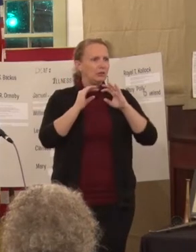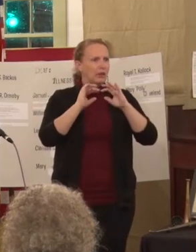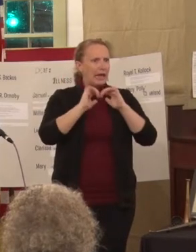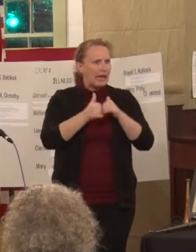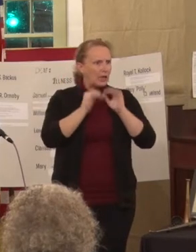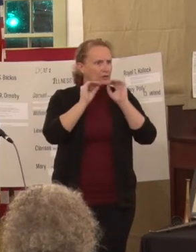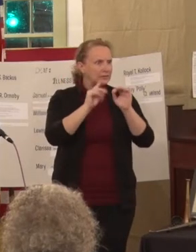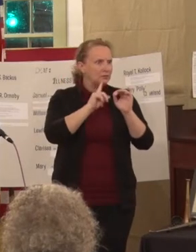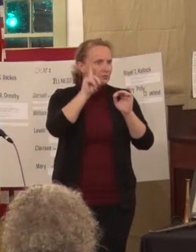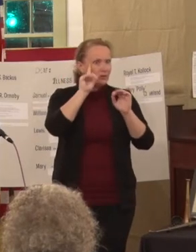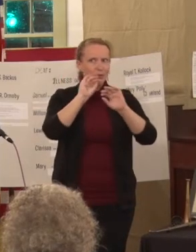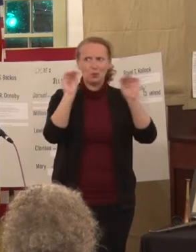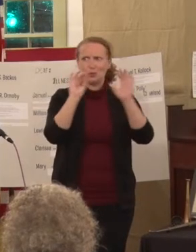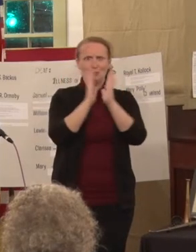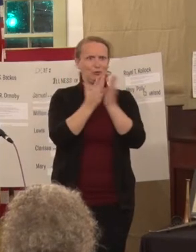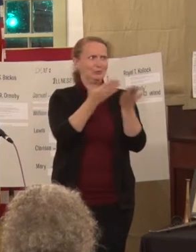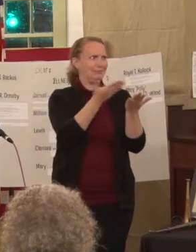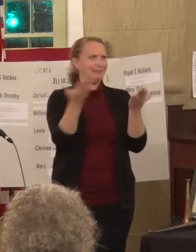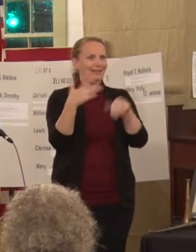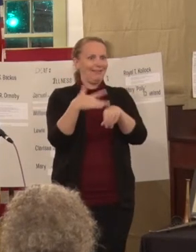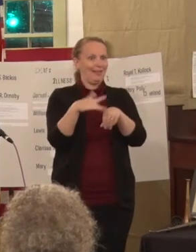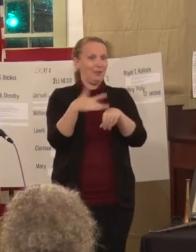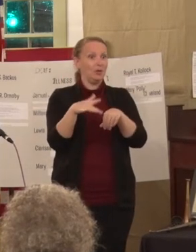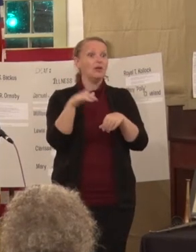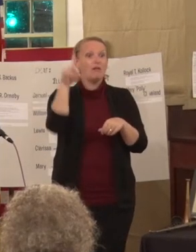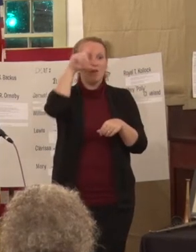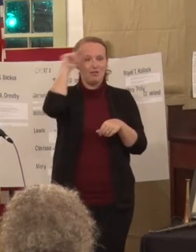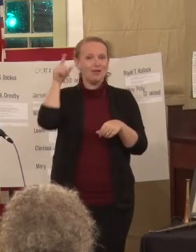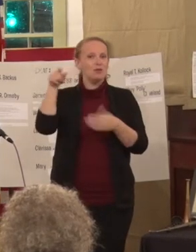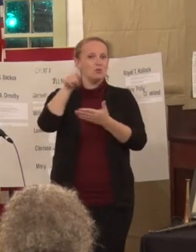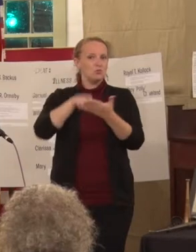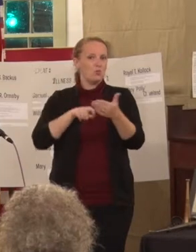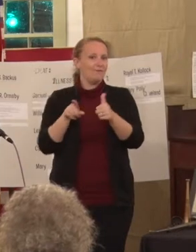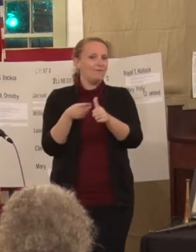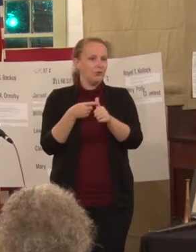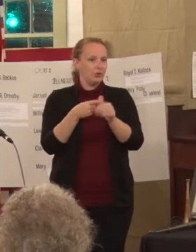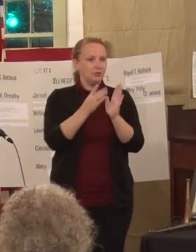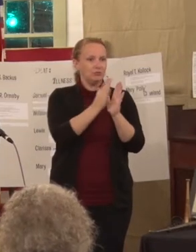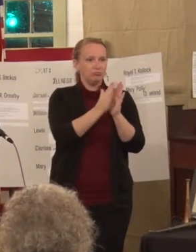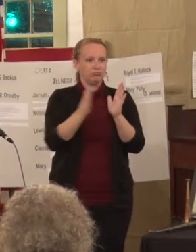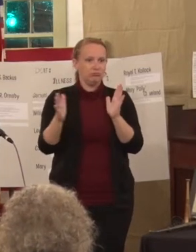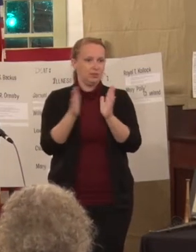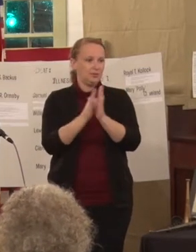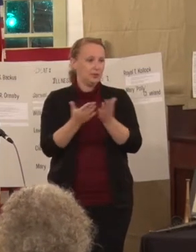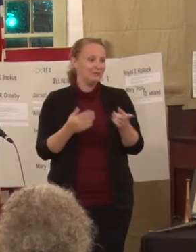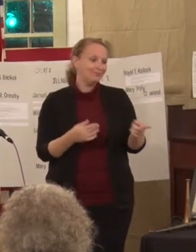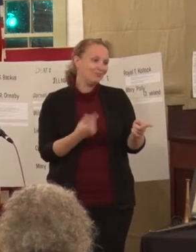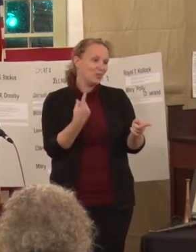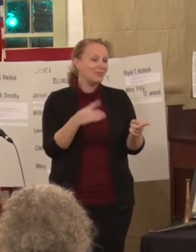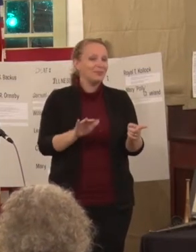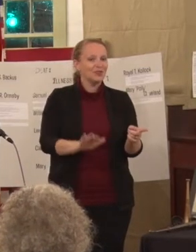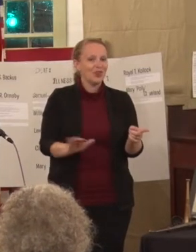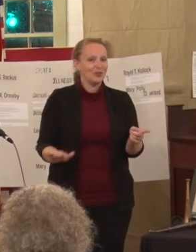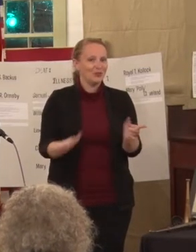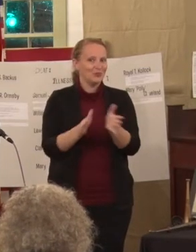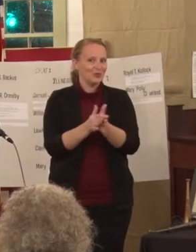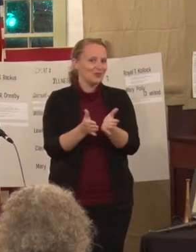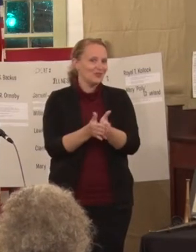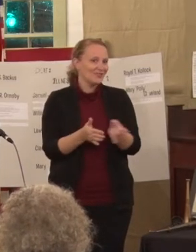And Gallaudet wrote our first series of books. This is one of them. It's a child's book of the soul. It's surprising.